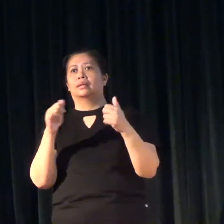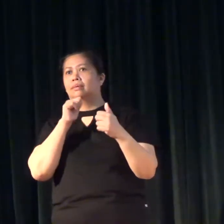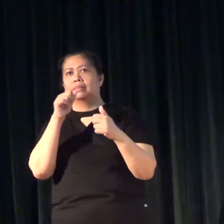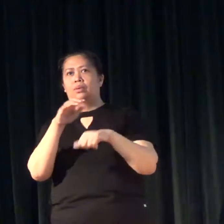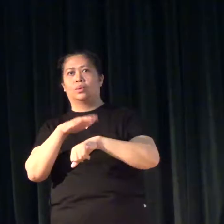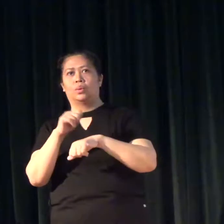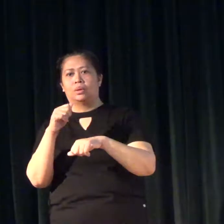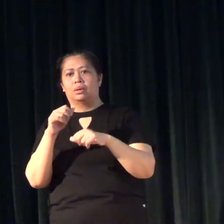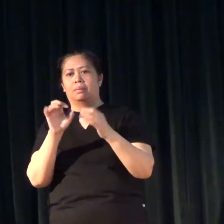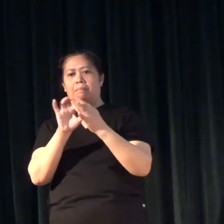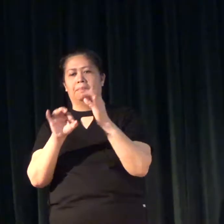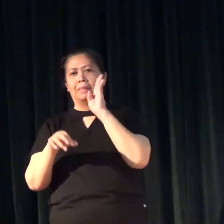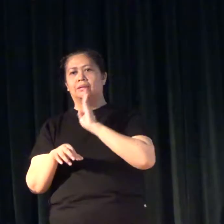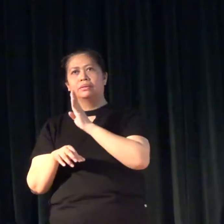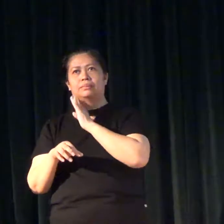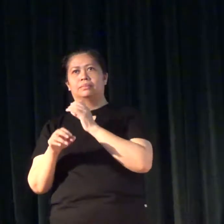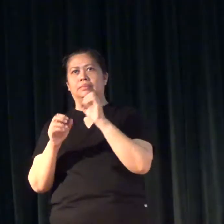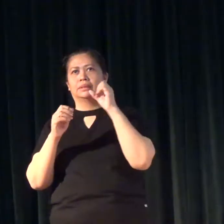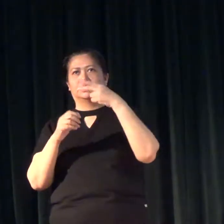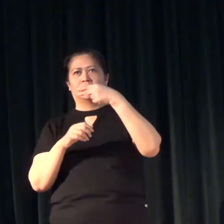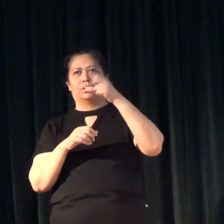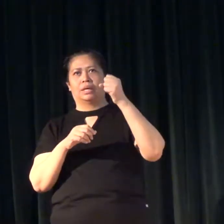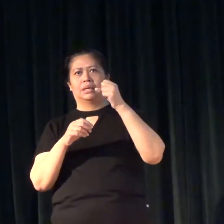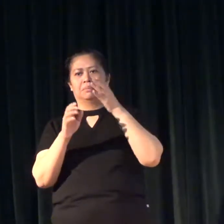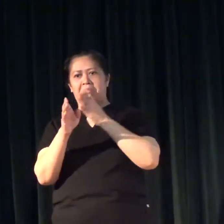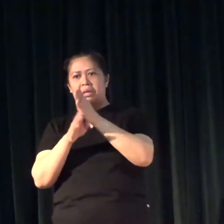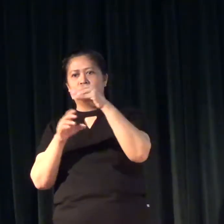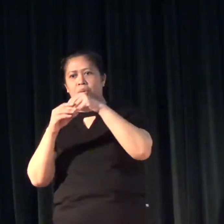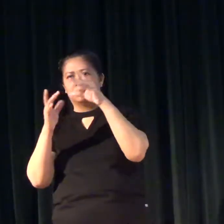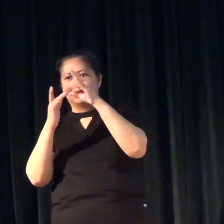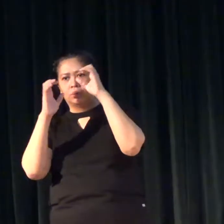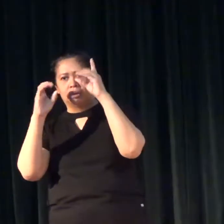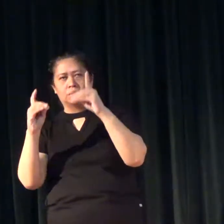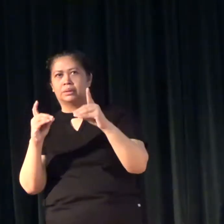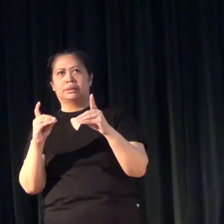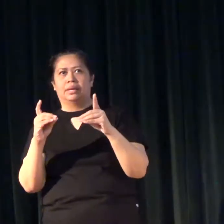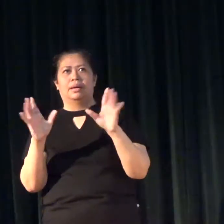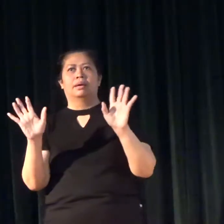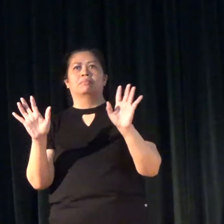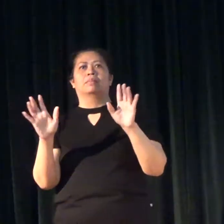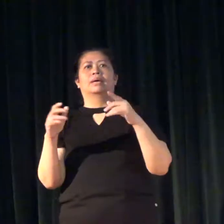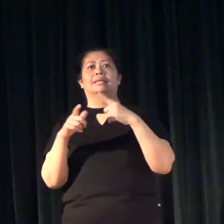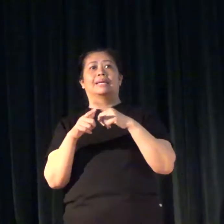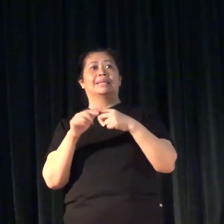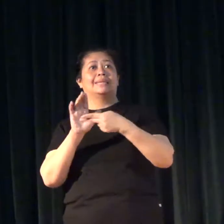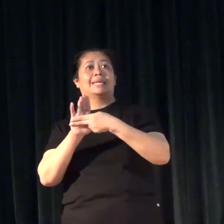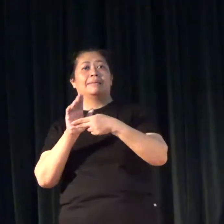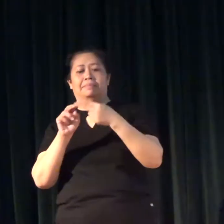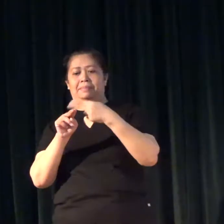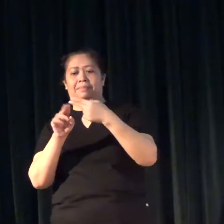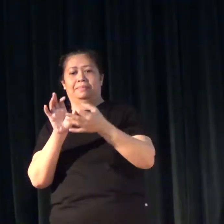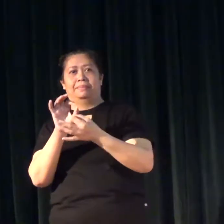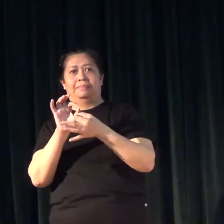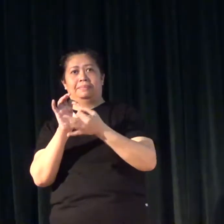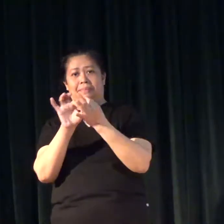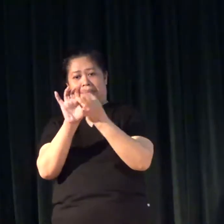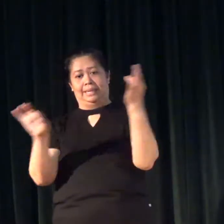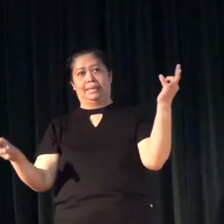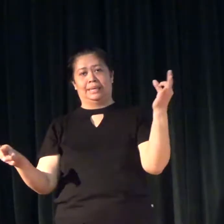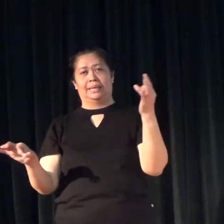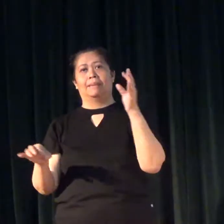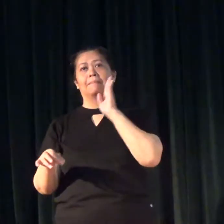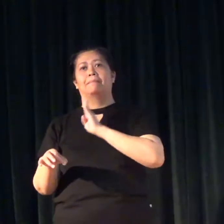not be called Bachelor of Secondary Education Major in Special Education. The name of the degree is